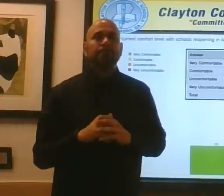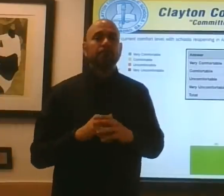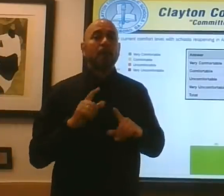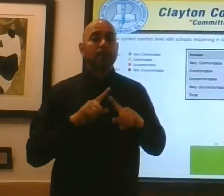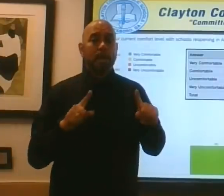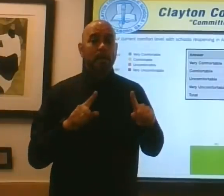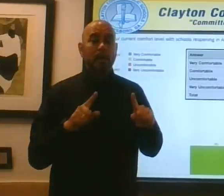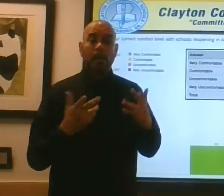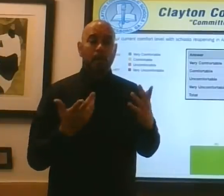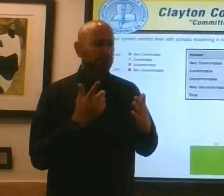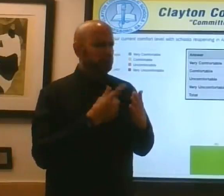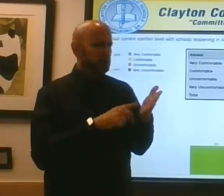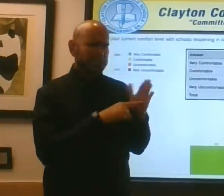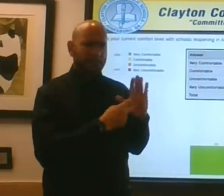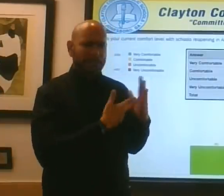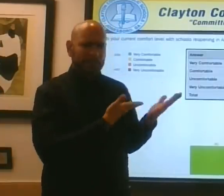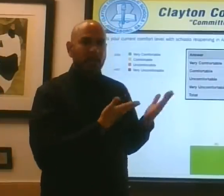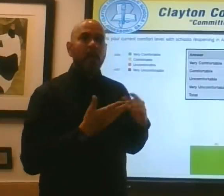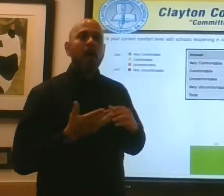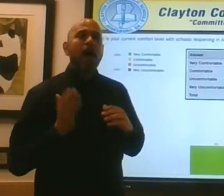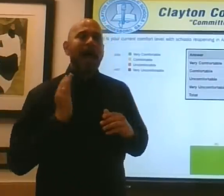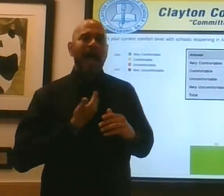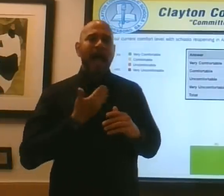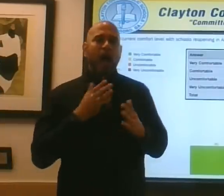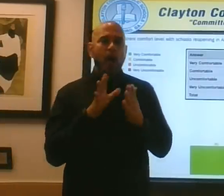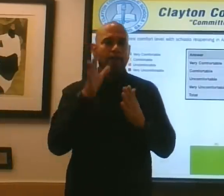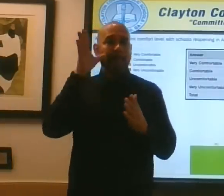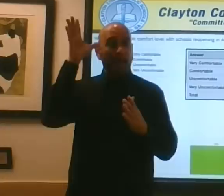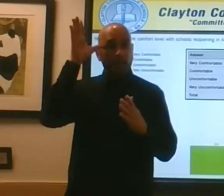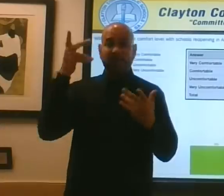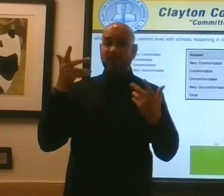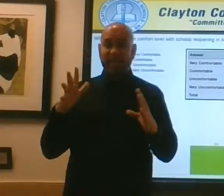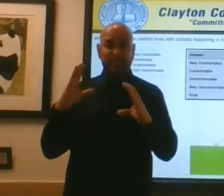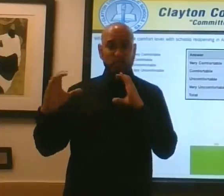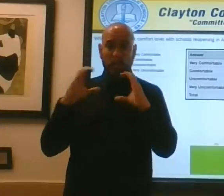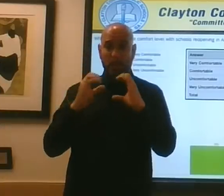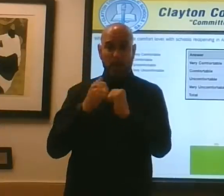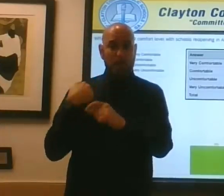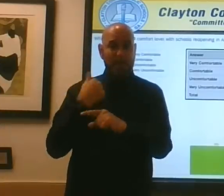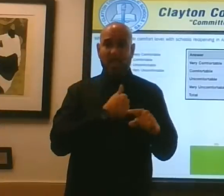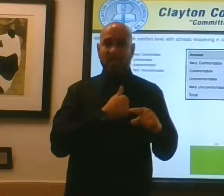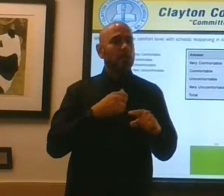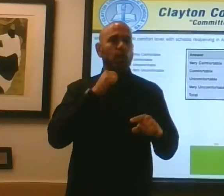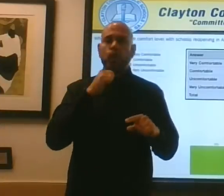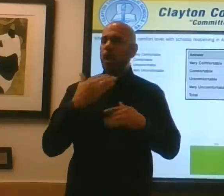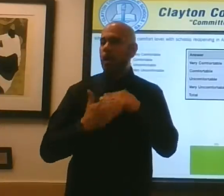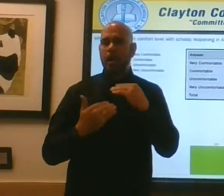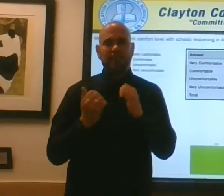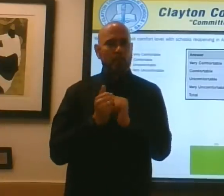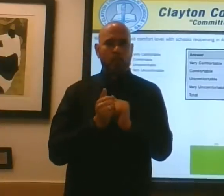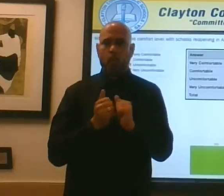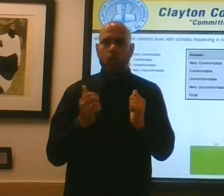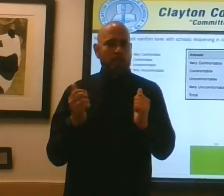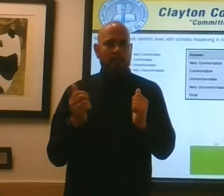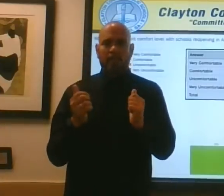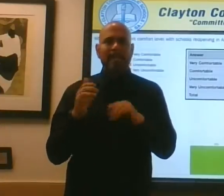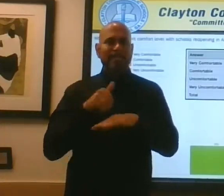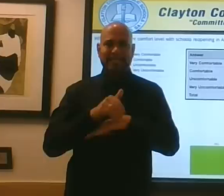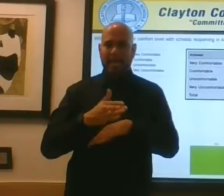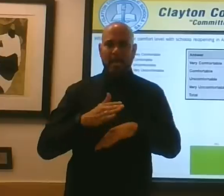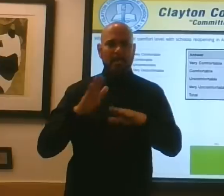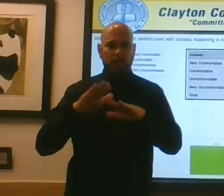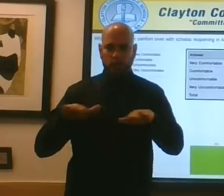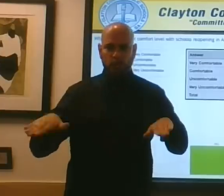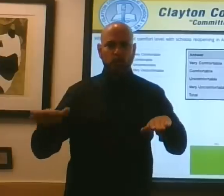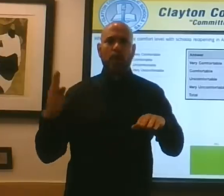our parents communicated that they were not comfortable with sending students back to school, even with safety guidelines, as long as